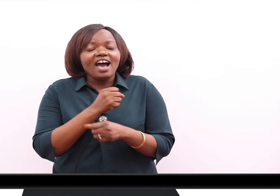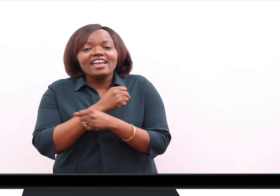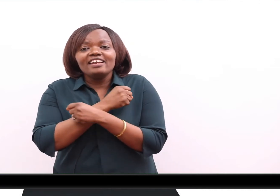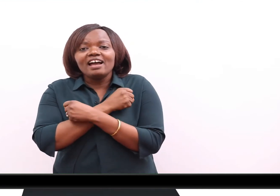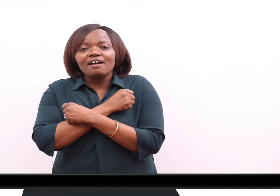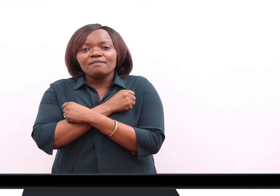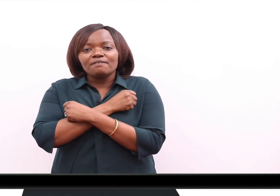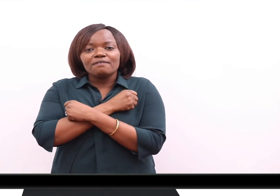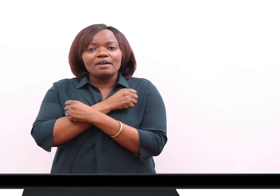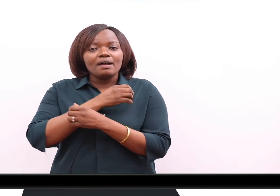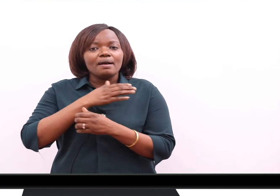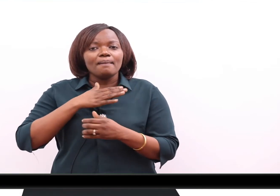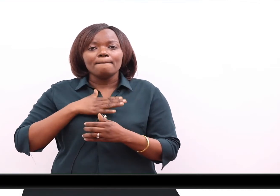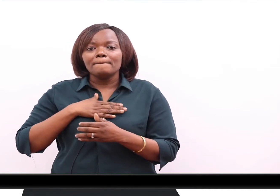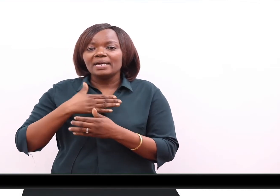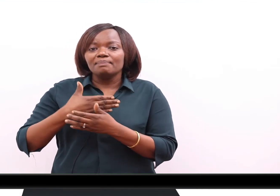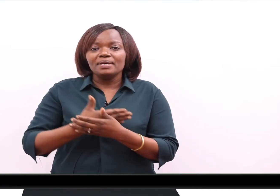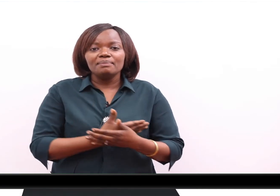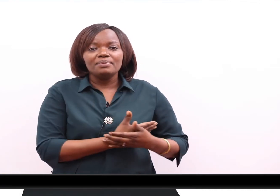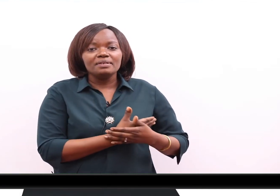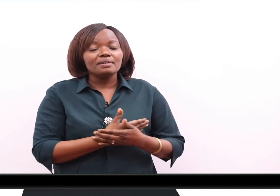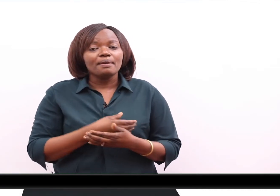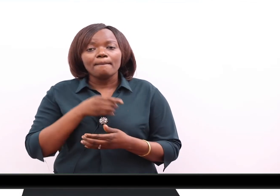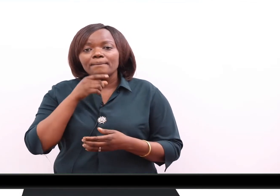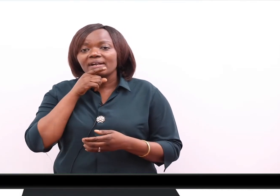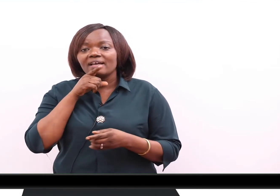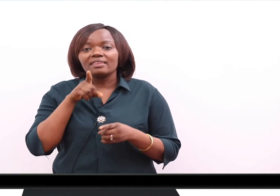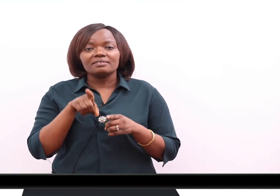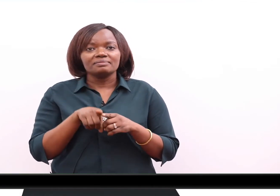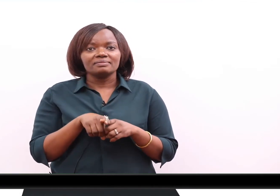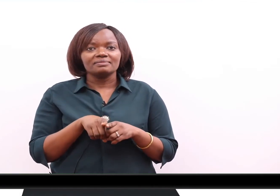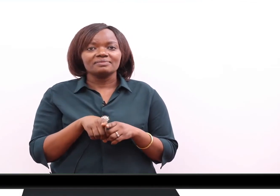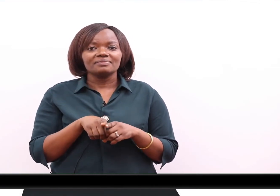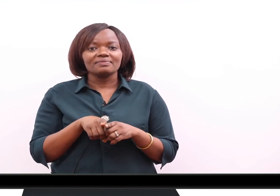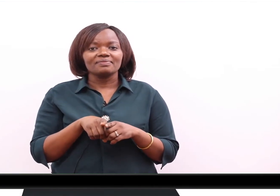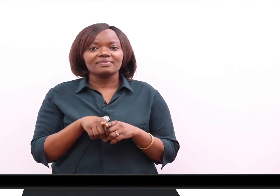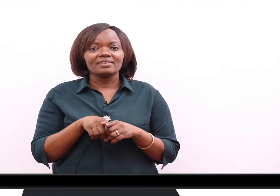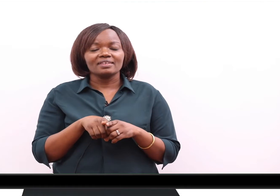I love my baby brother.